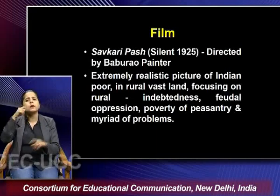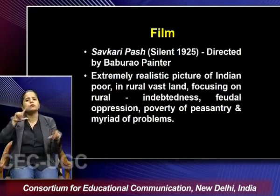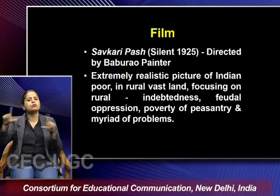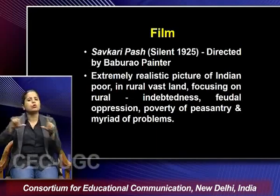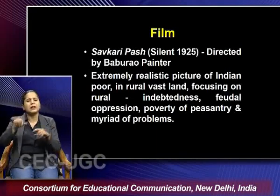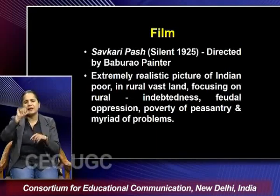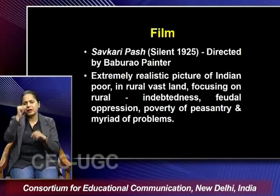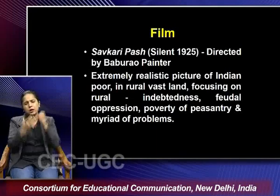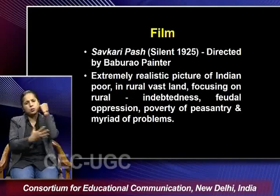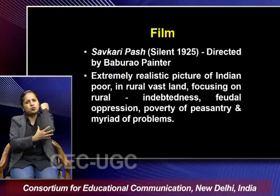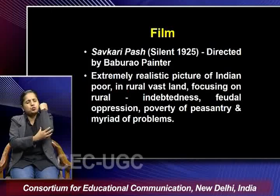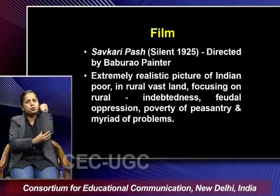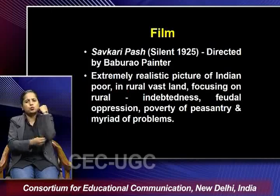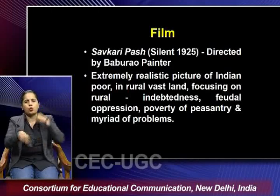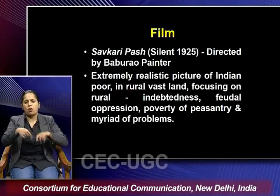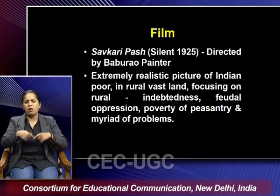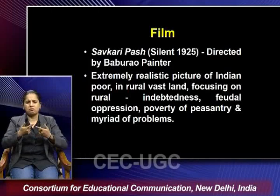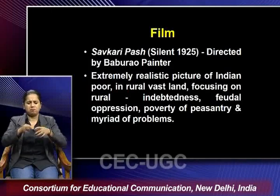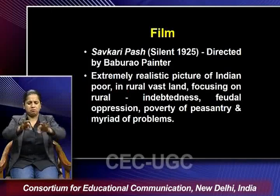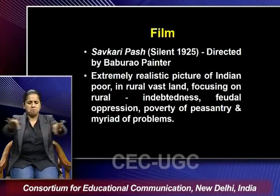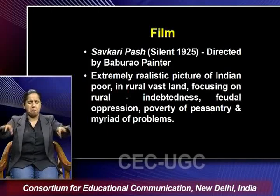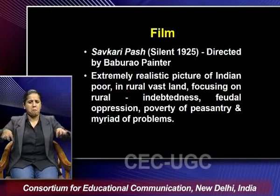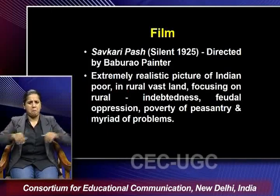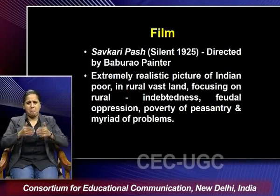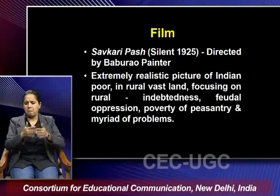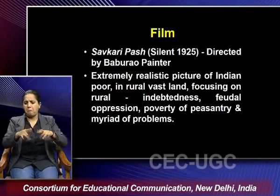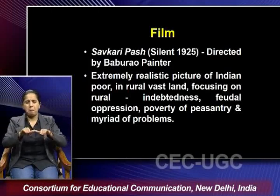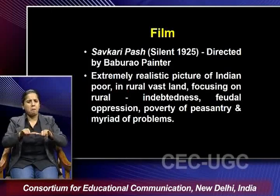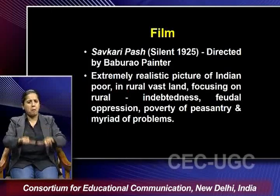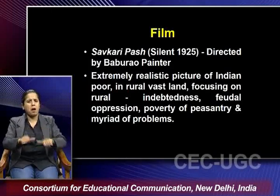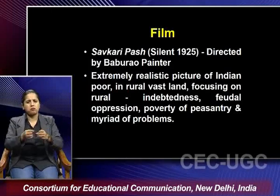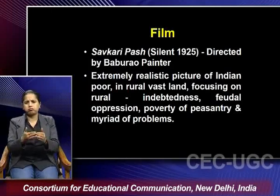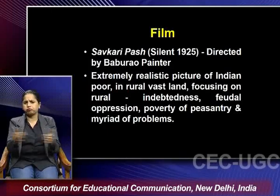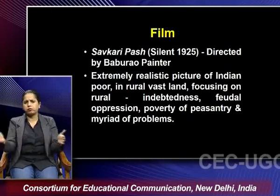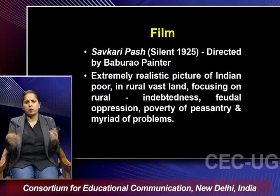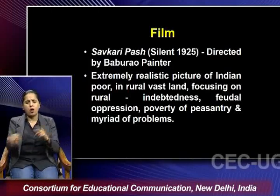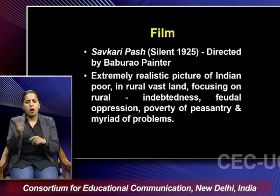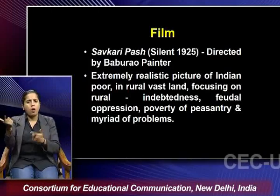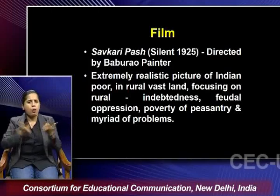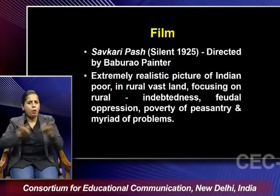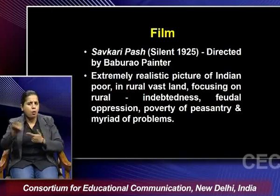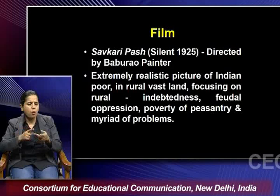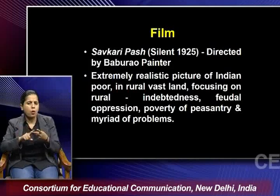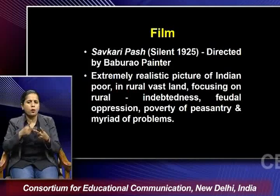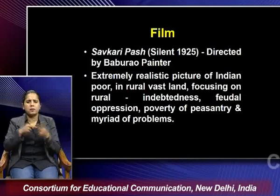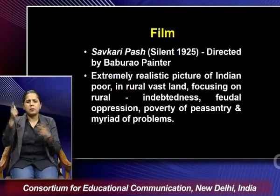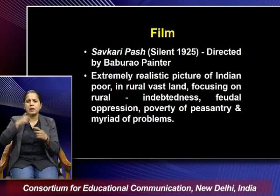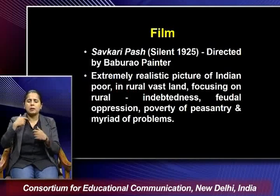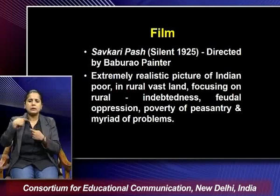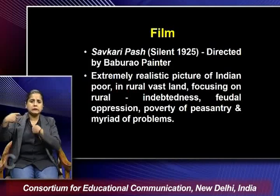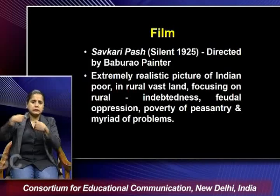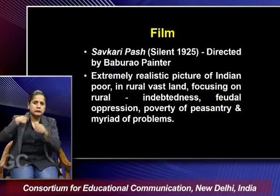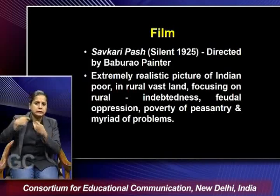poor in rural vast land which was focusing on the rural indebtedness, feudal oppression, poverty of